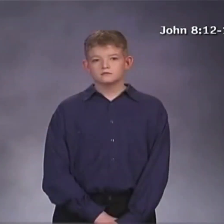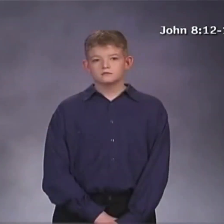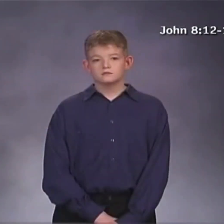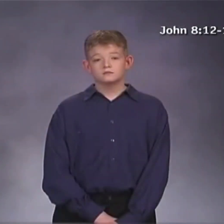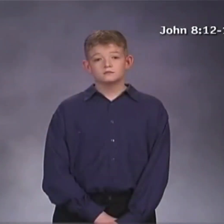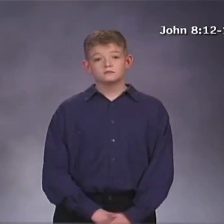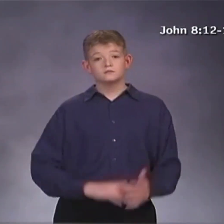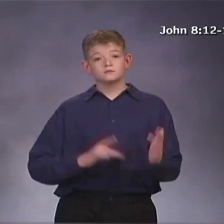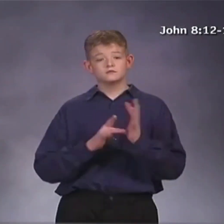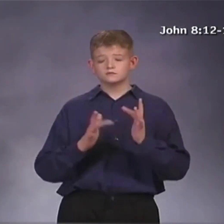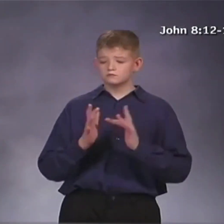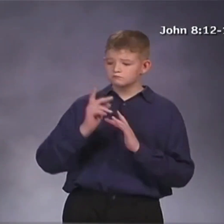from the text.